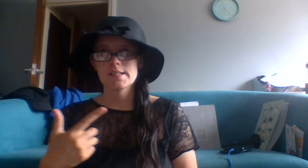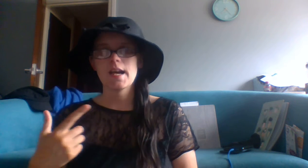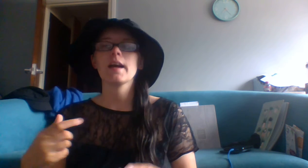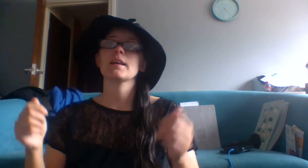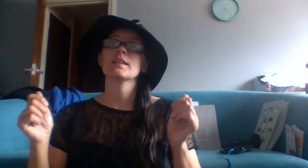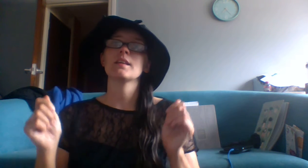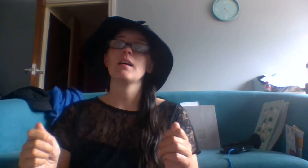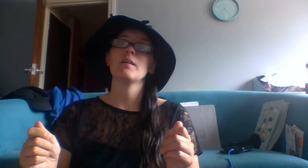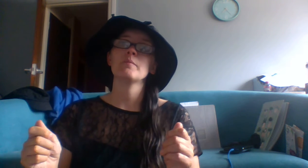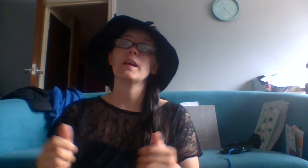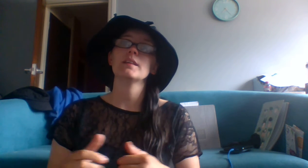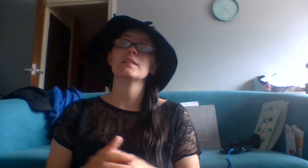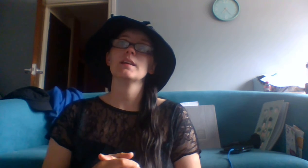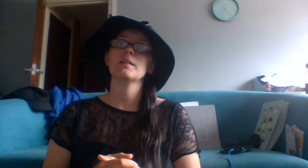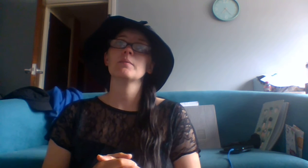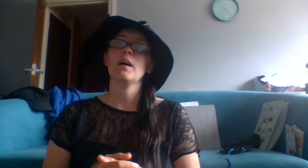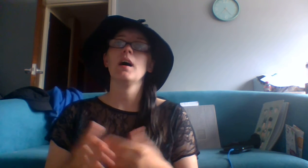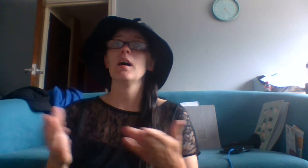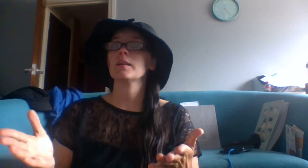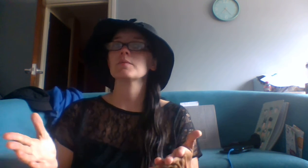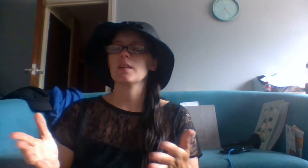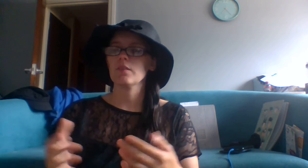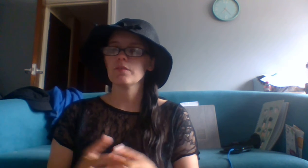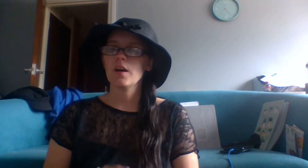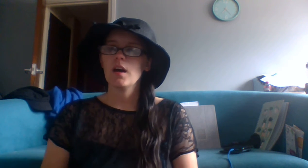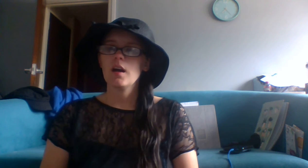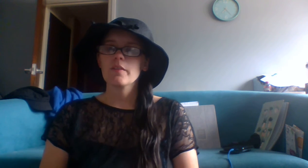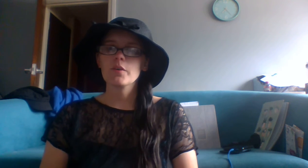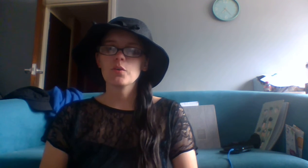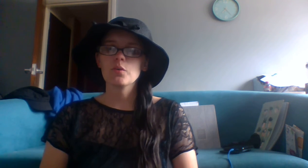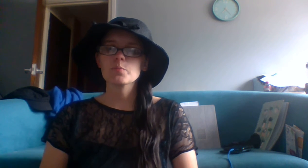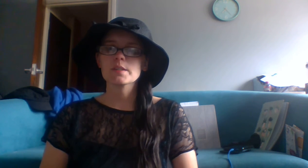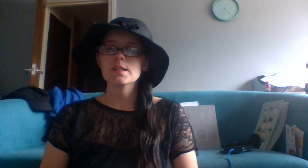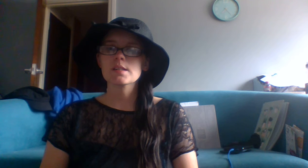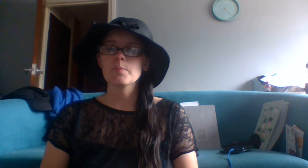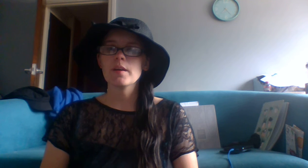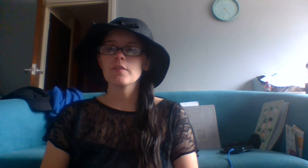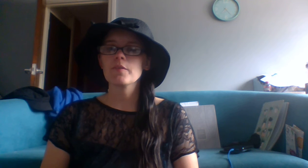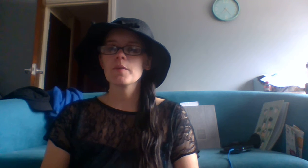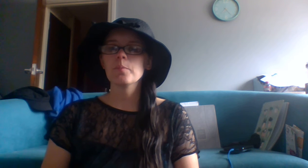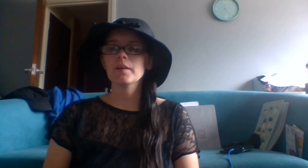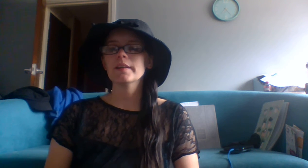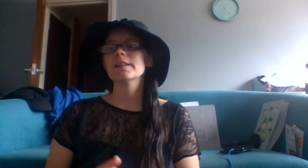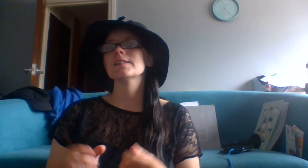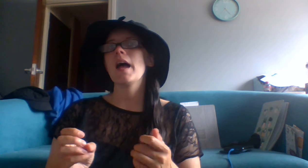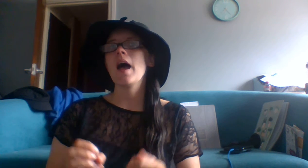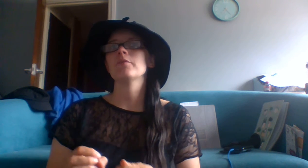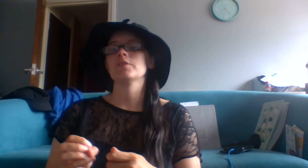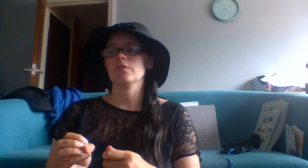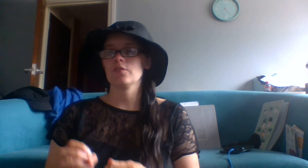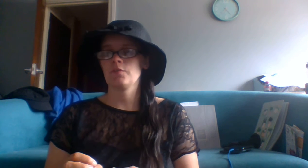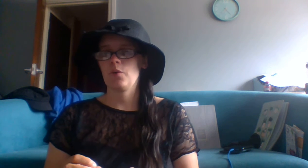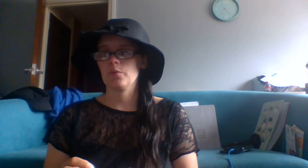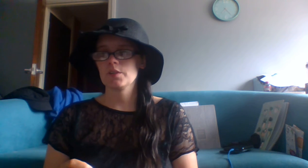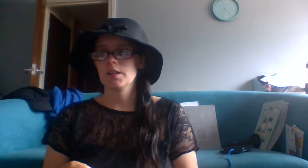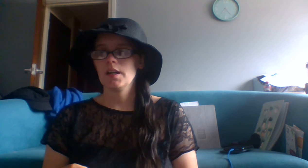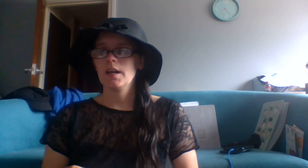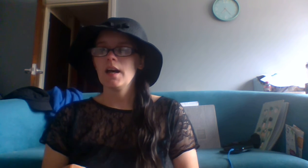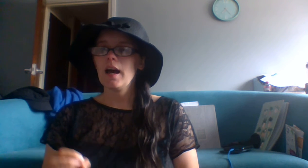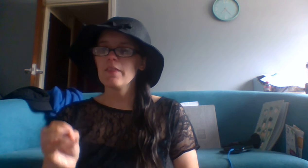neck that made him hung himself. The cord would disappear from the police evidence vault. And